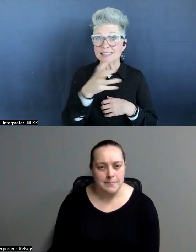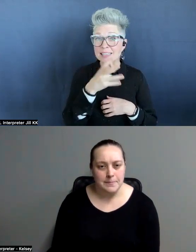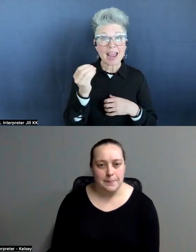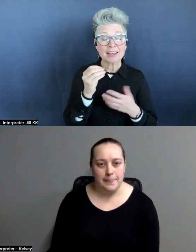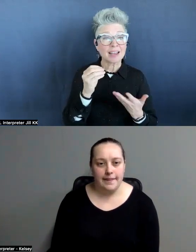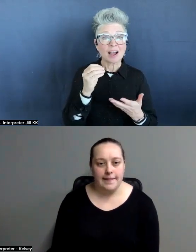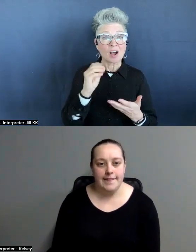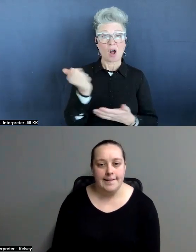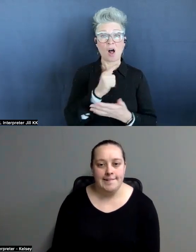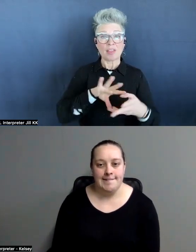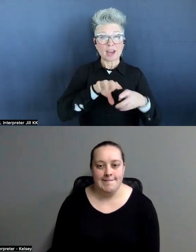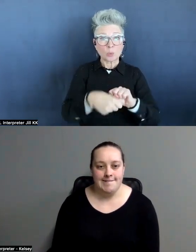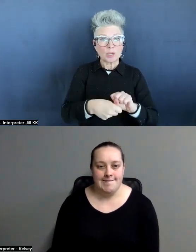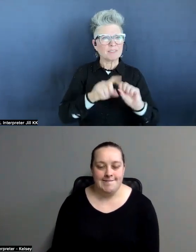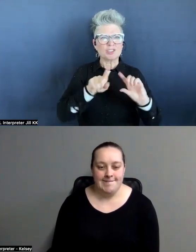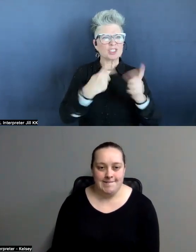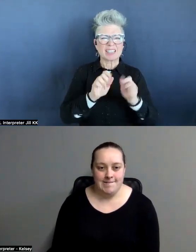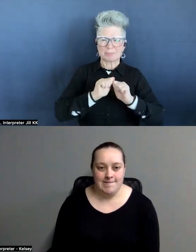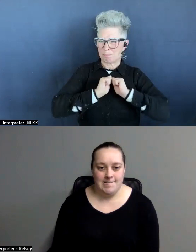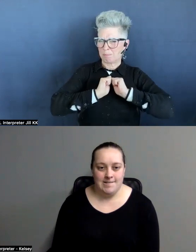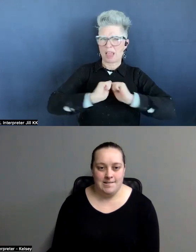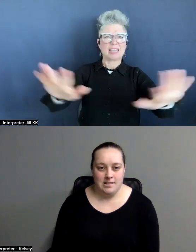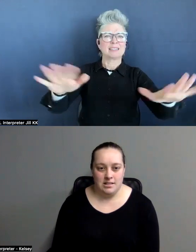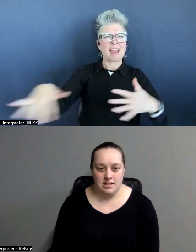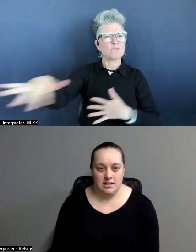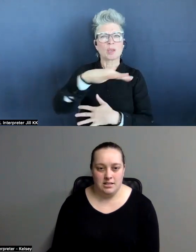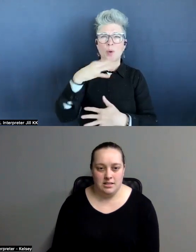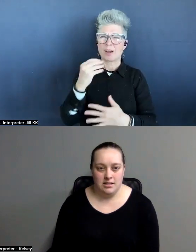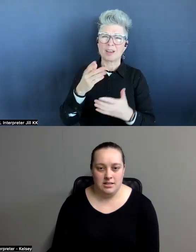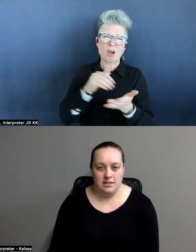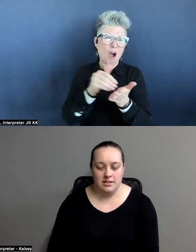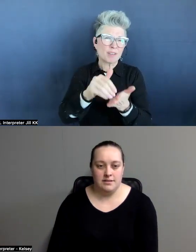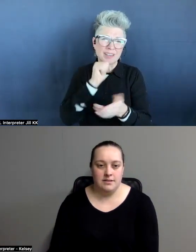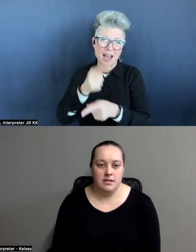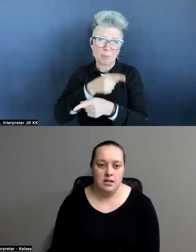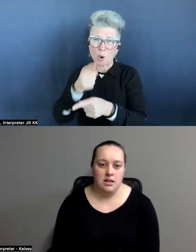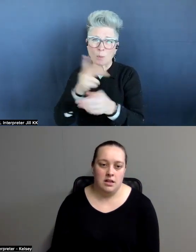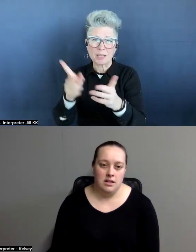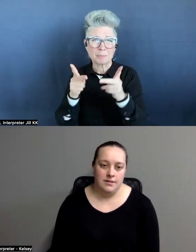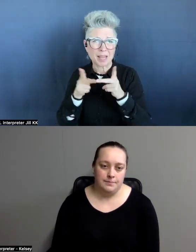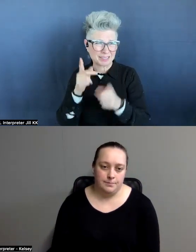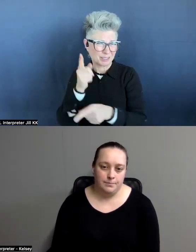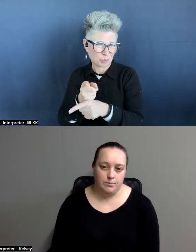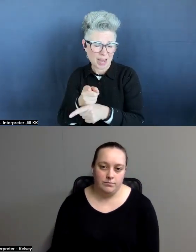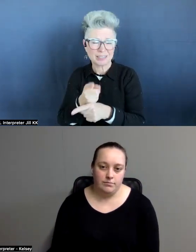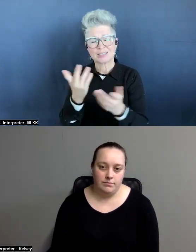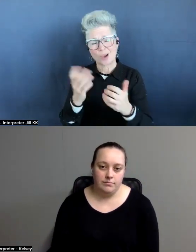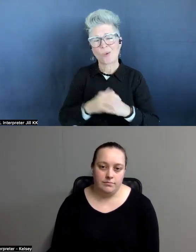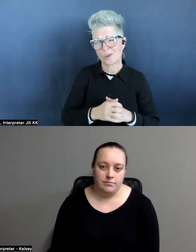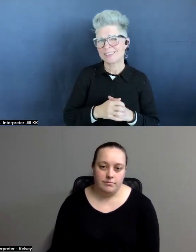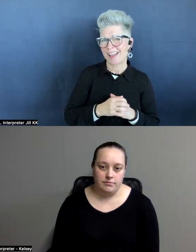grief just ends up getting placed everywhere. And a lot of times in inappropriate places. Right. So, yeah, I mean, it is,